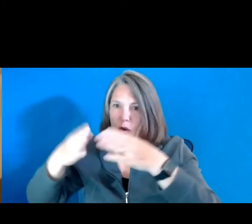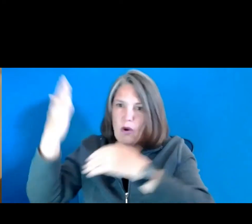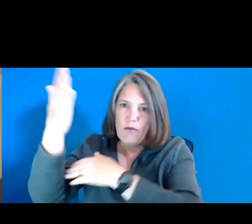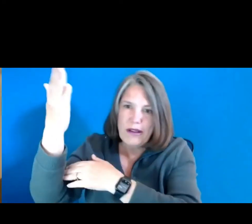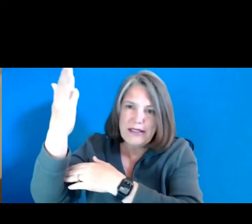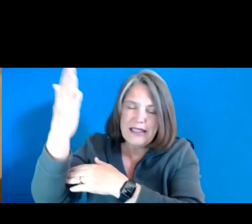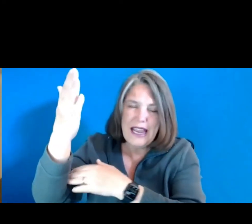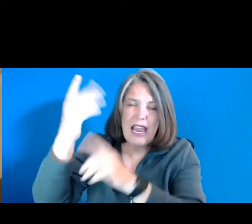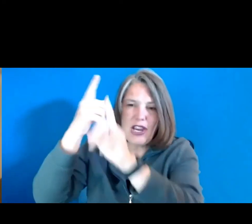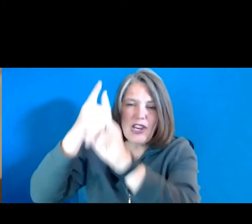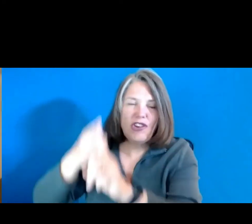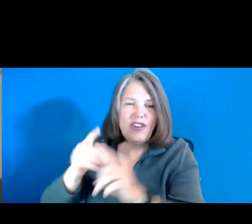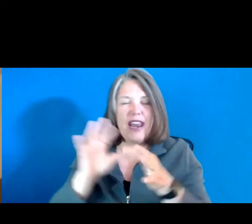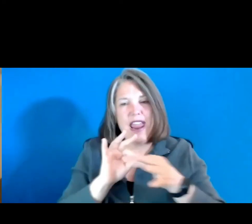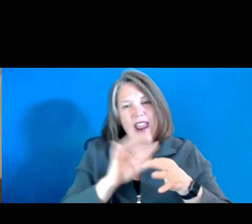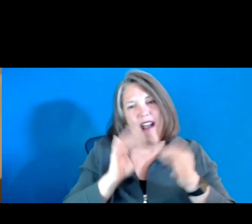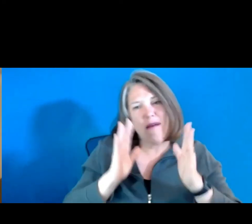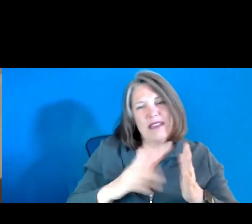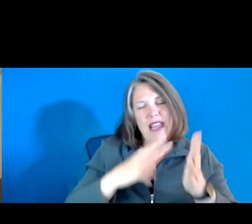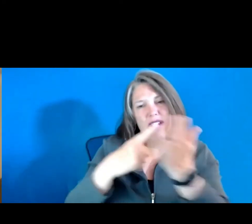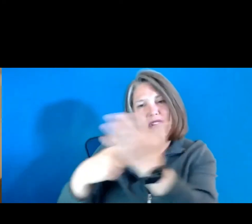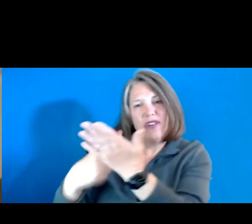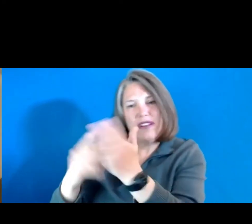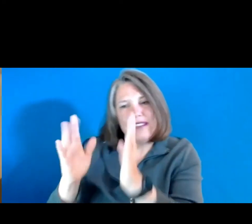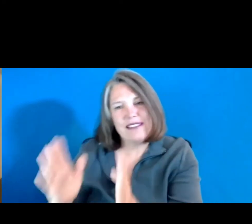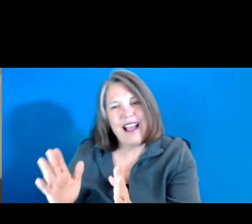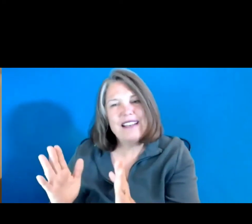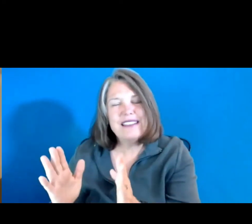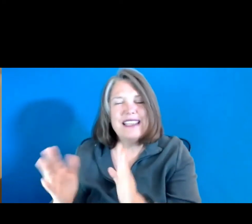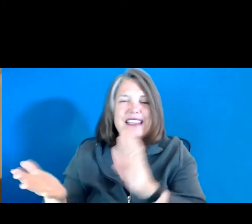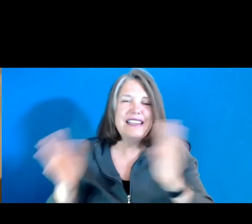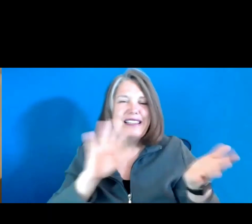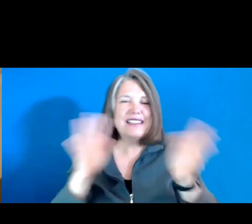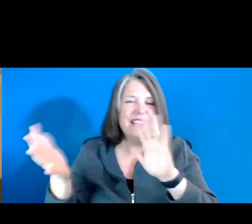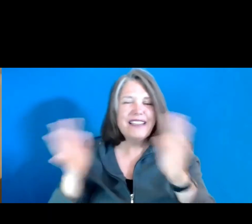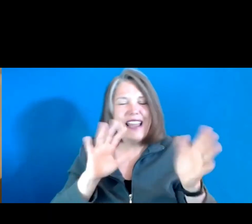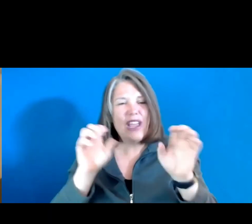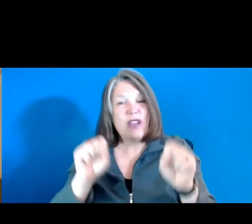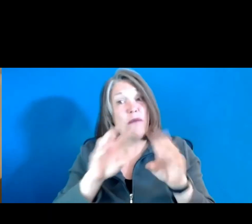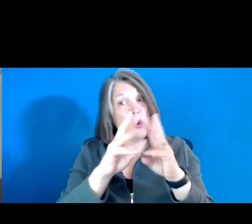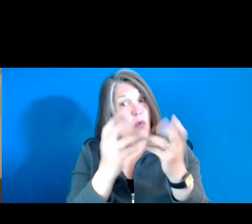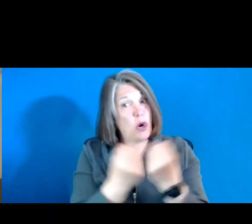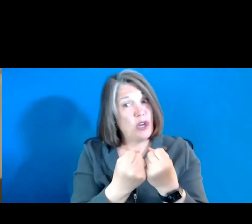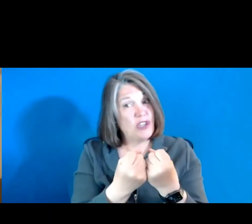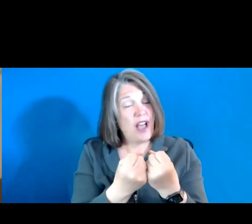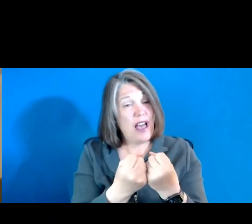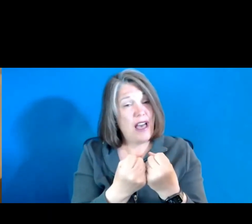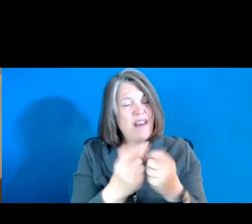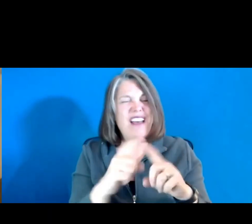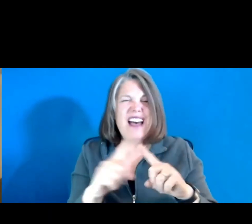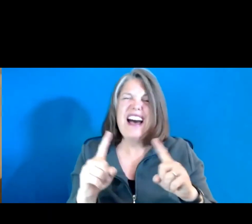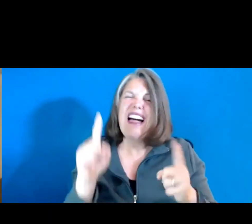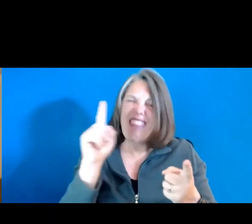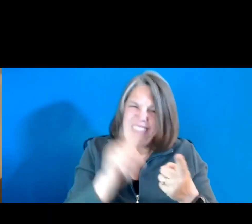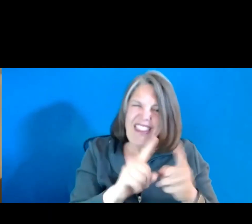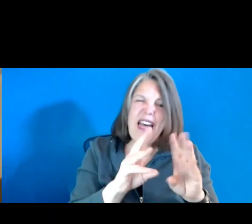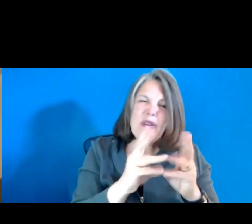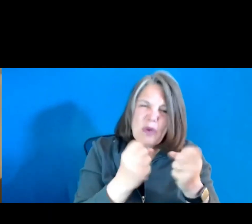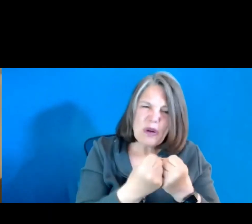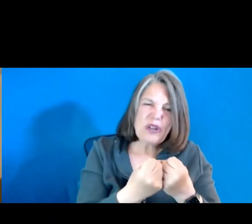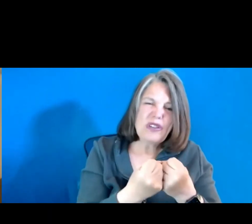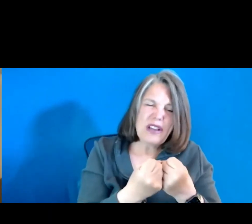and commentator discussions. It could be a workshop, although there are fewer workshops